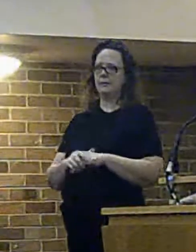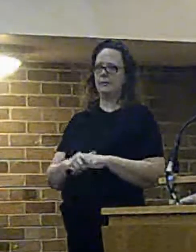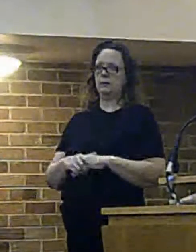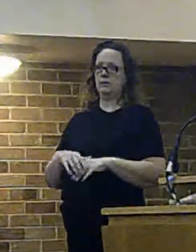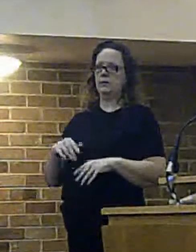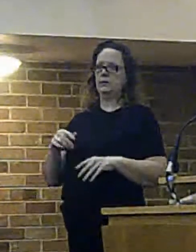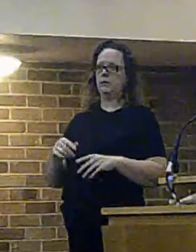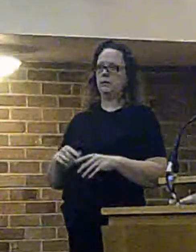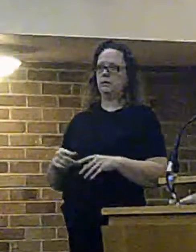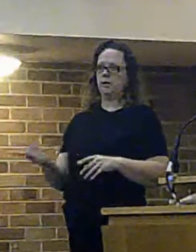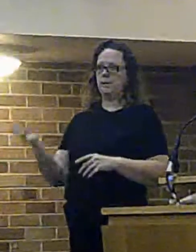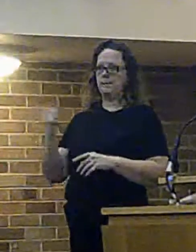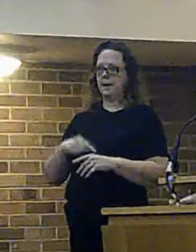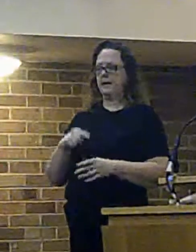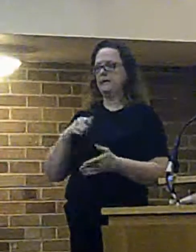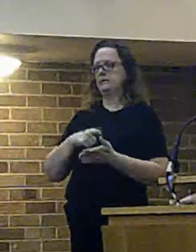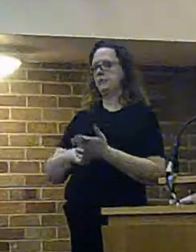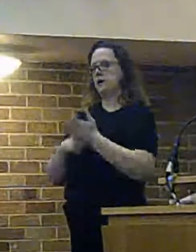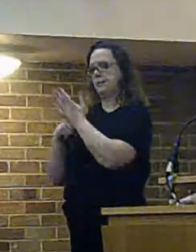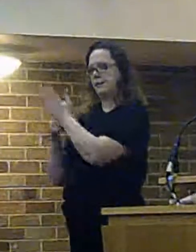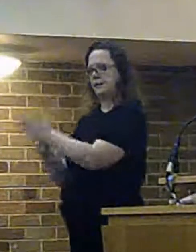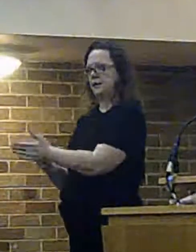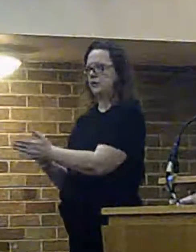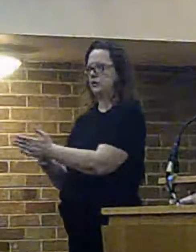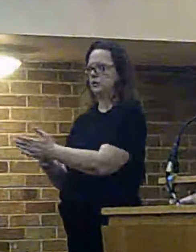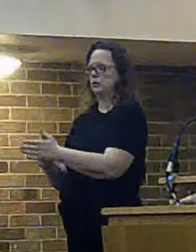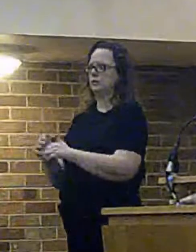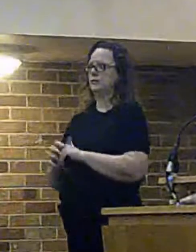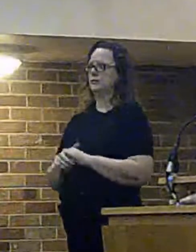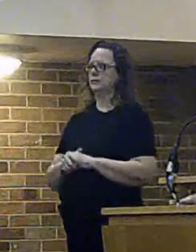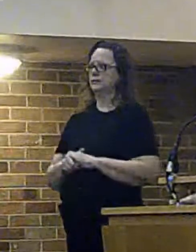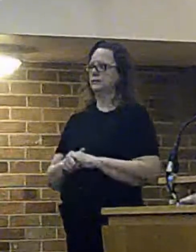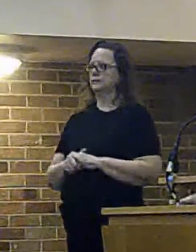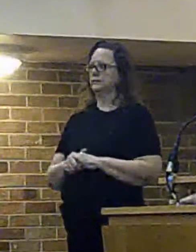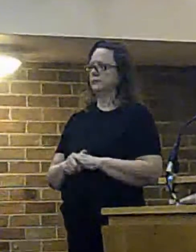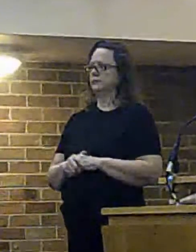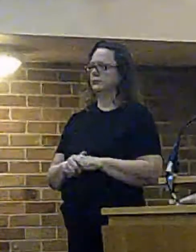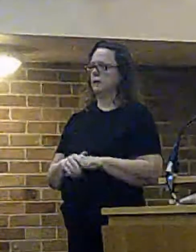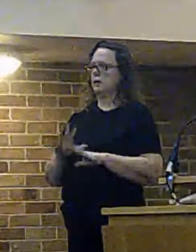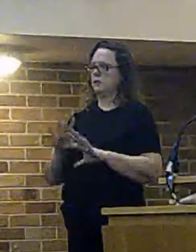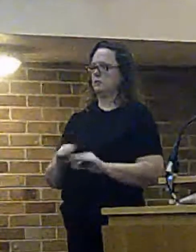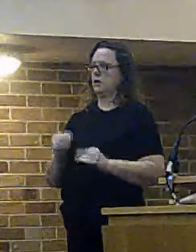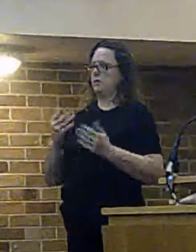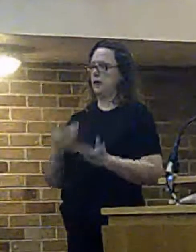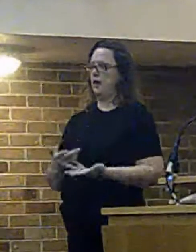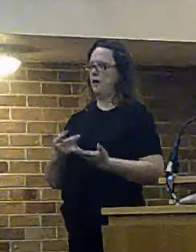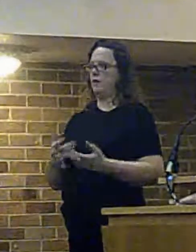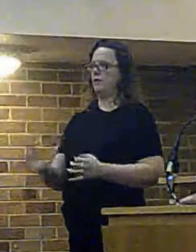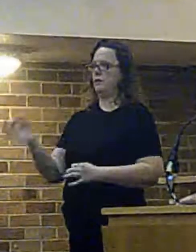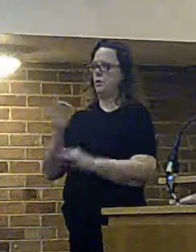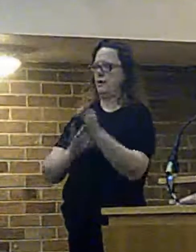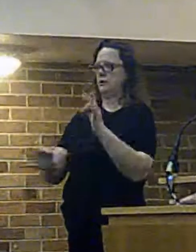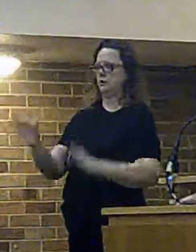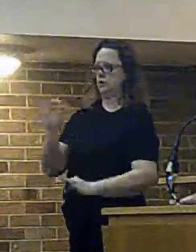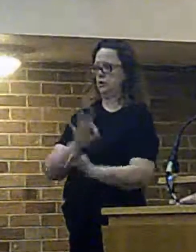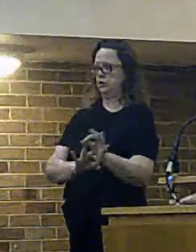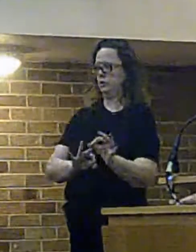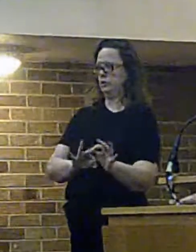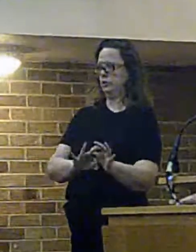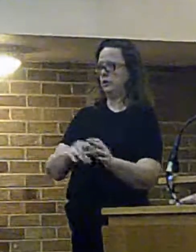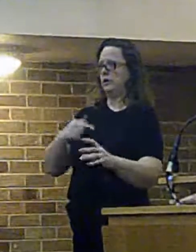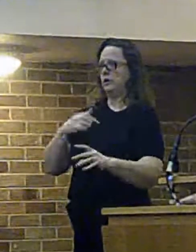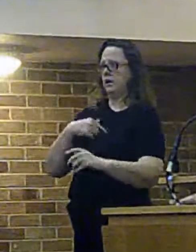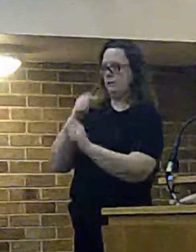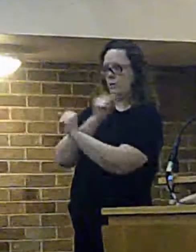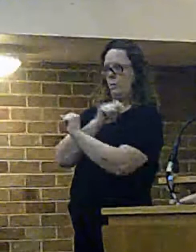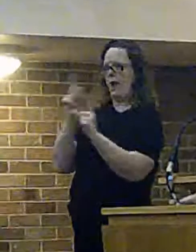recommendation i'll pause at that point to take whatever questions but before we do i am aware